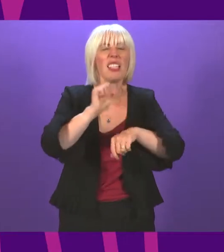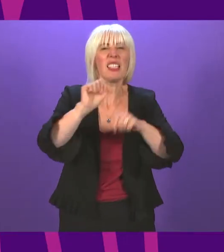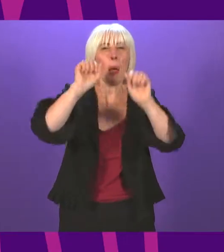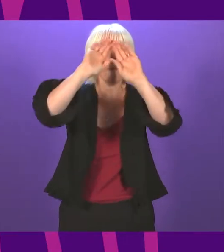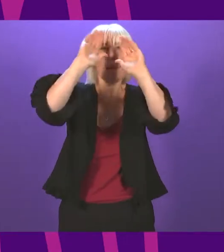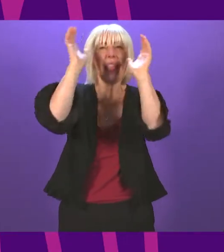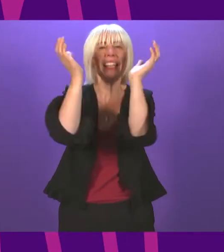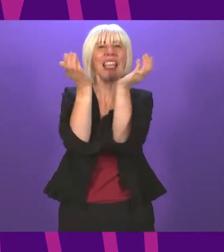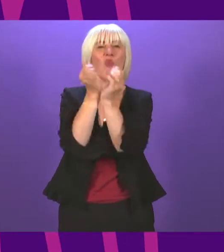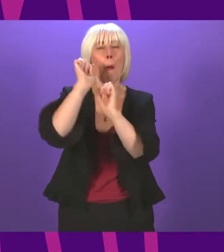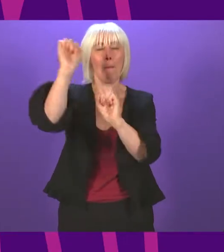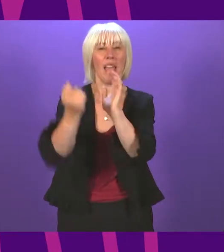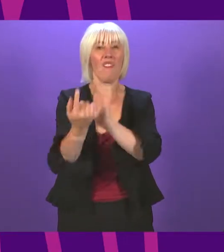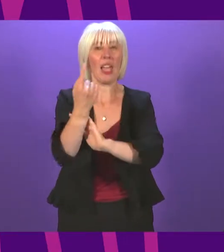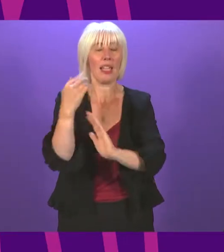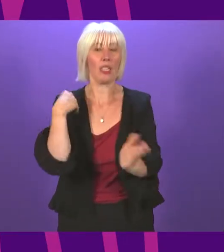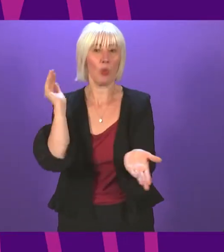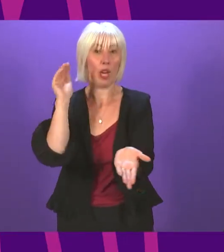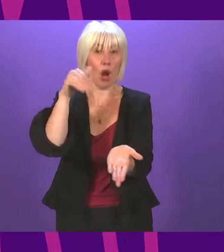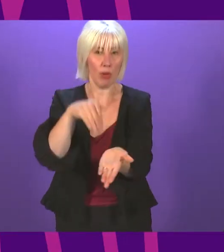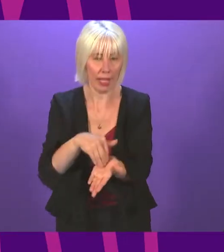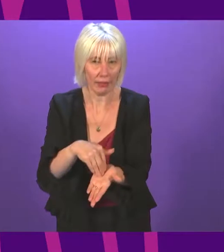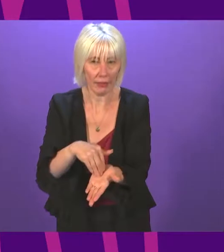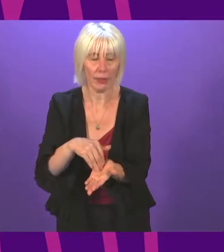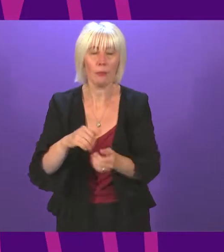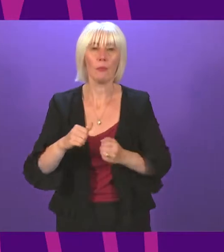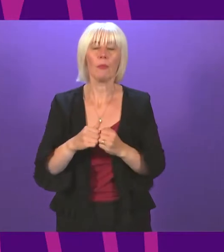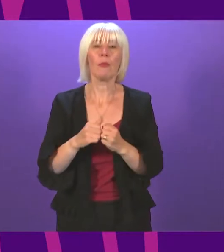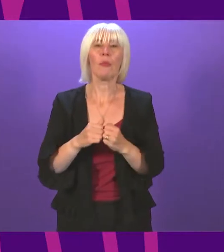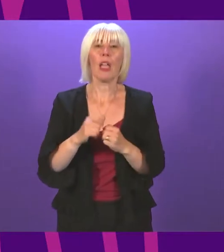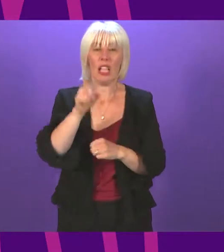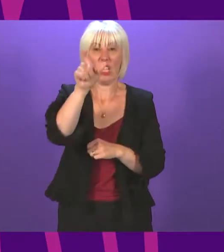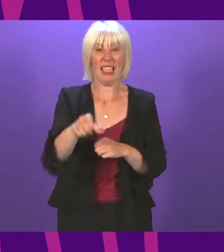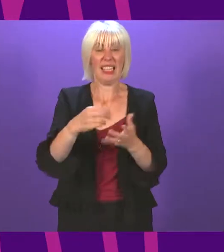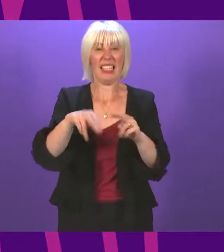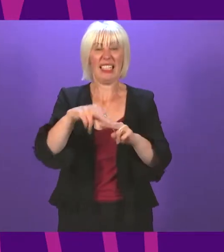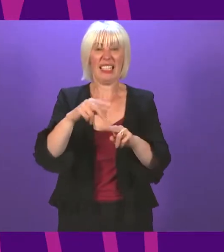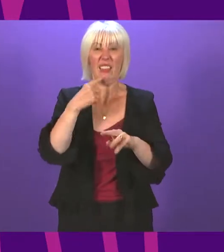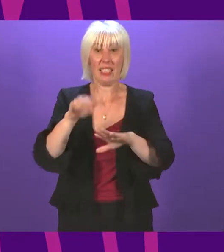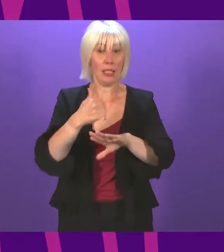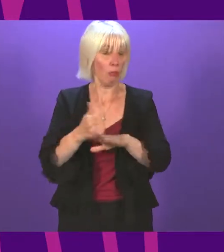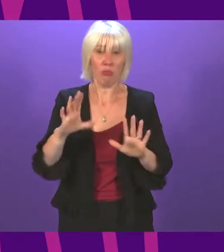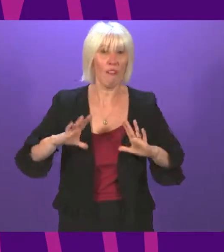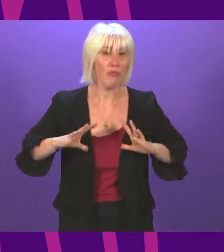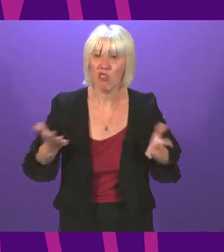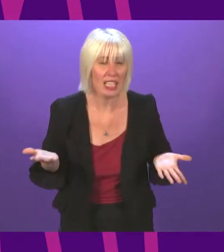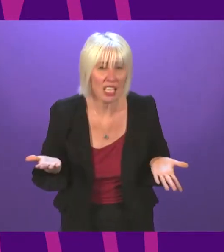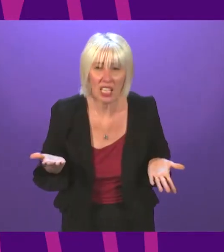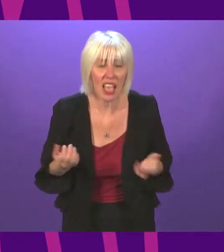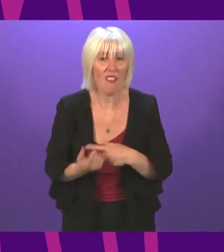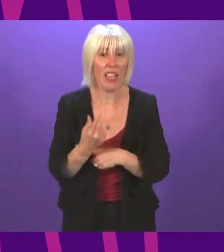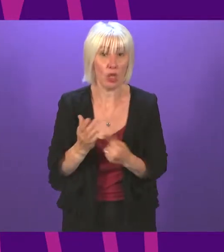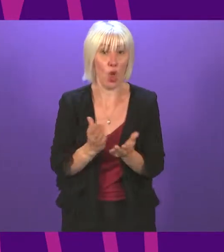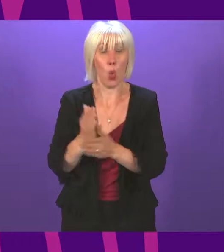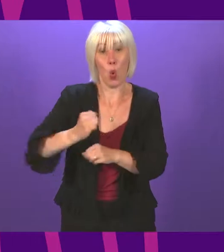Lee Museum in Cotebridge. When I got there, was actually told by one of the staff that was setting up that it was a free event that came about through the